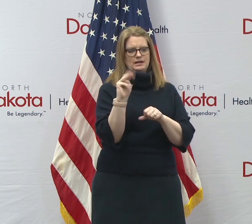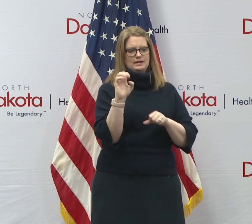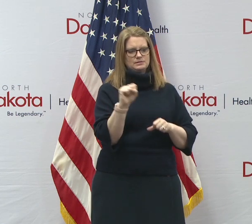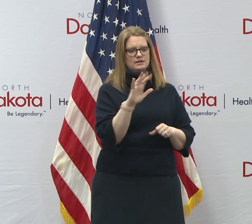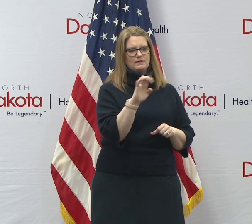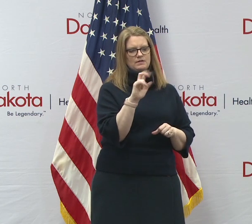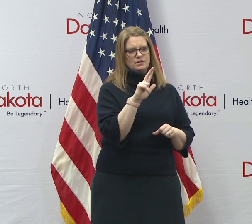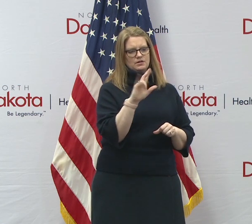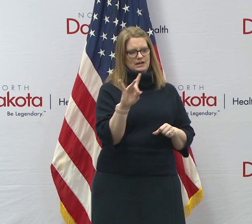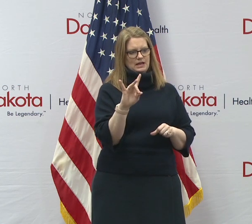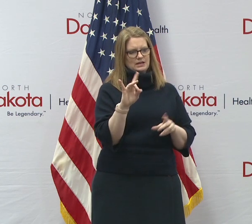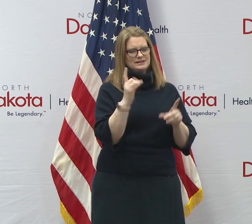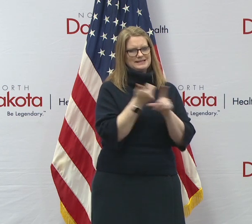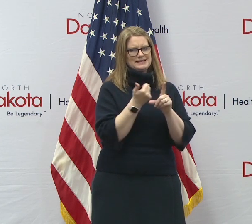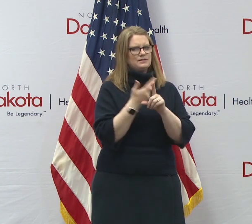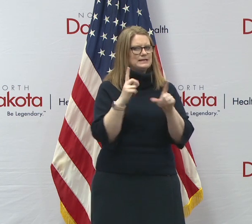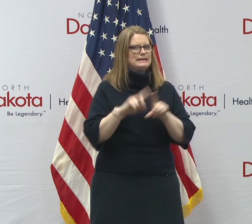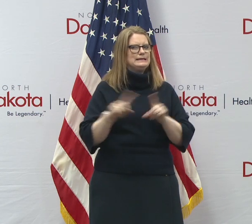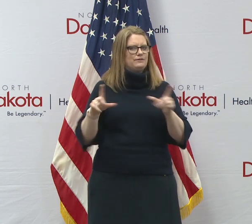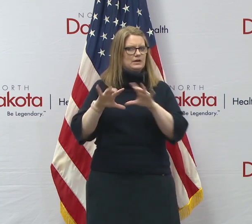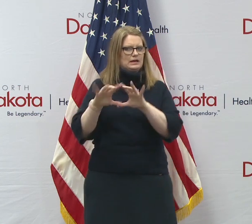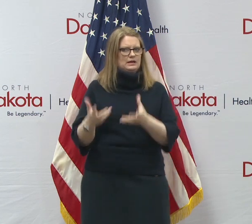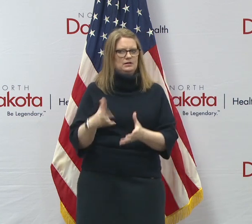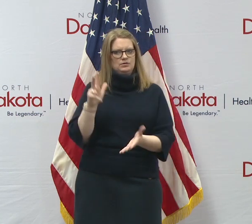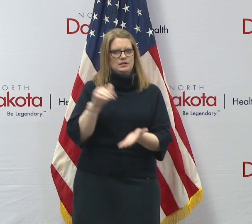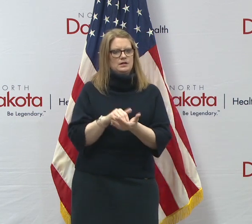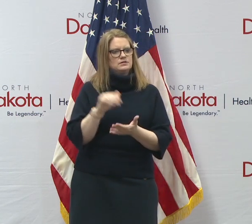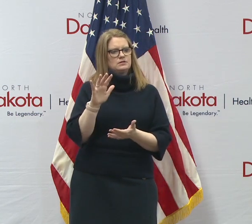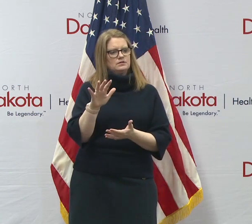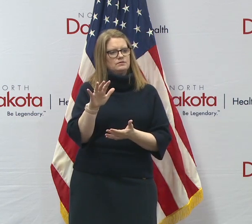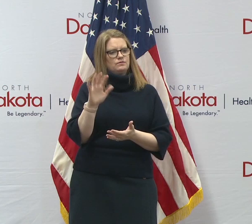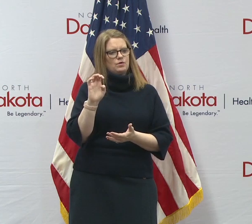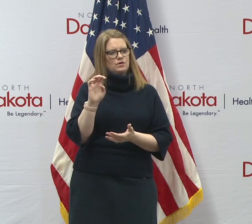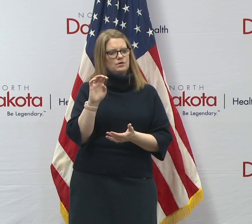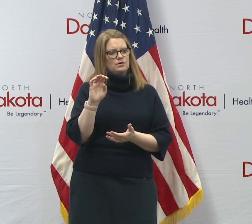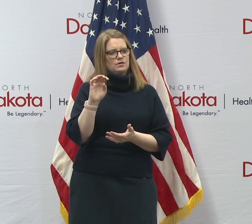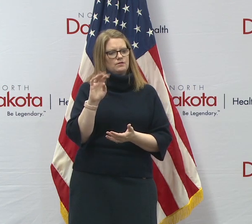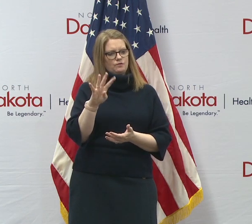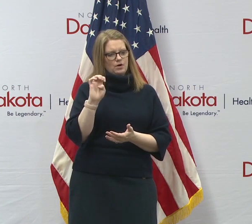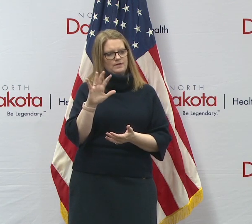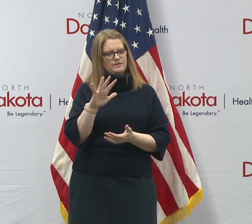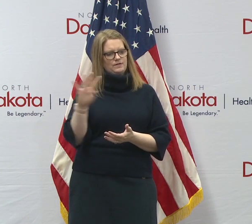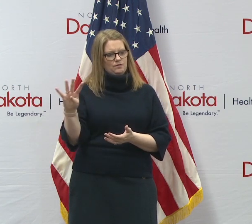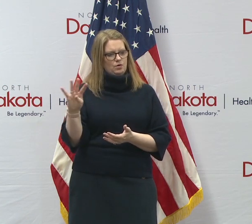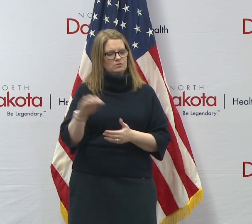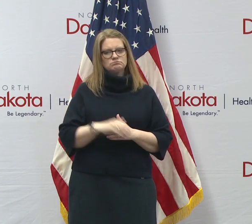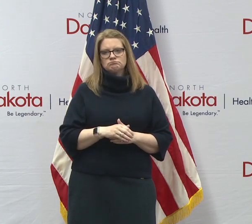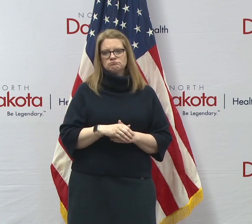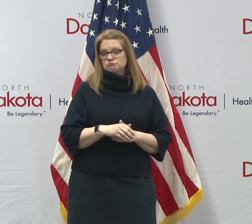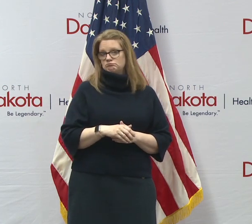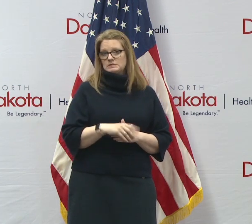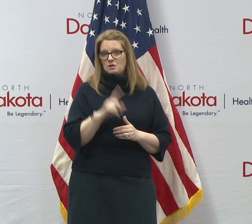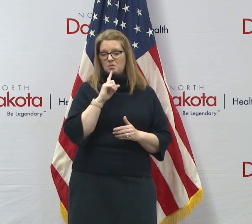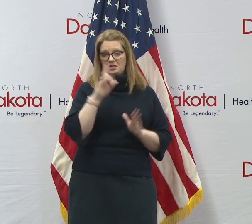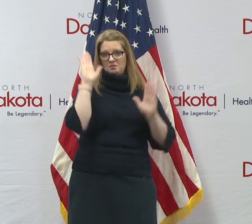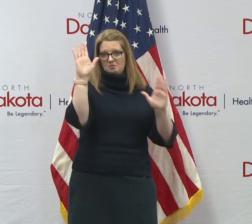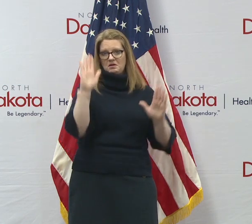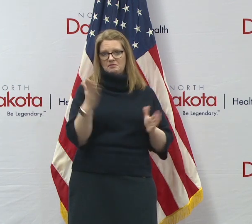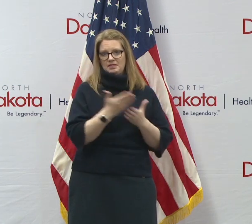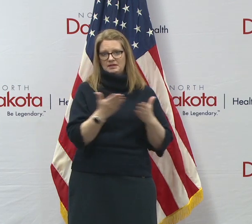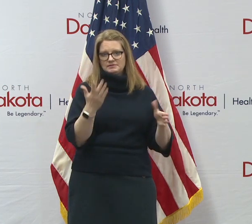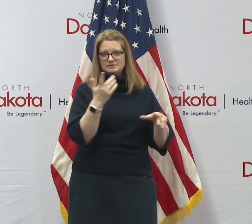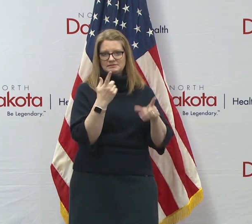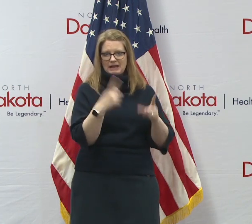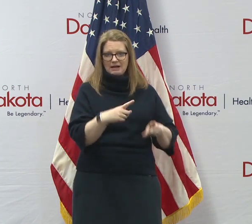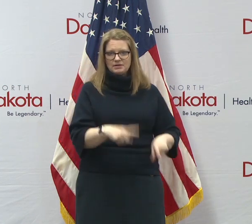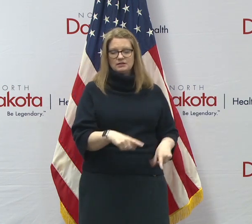yesterday. That's, that is a separate category of 3,454. So that is great, uh, great things happening there. And again, thanks